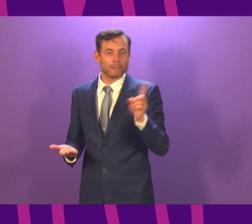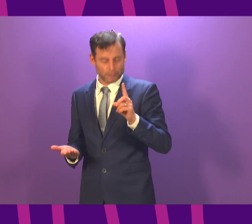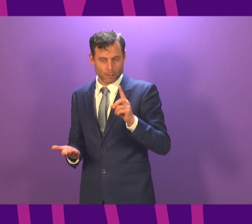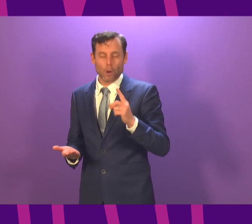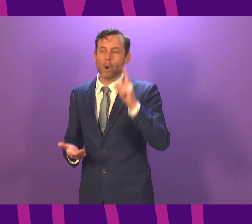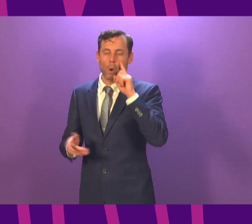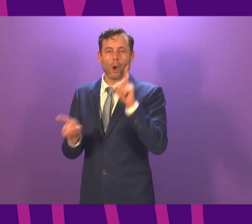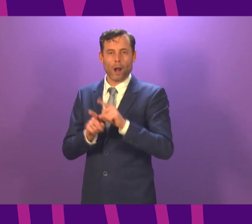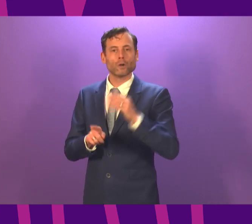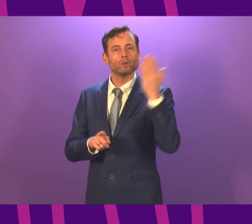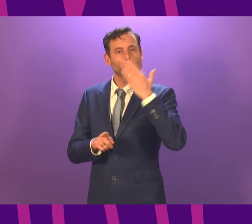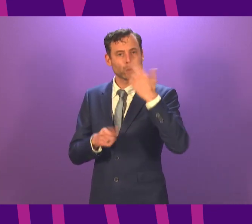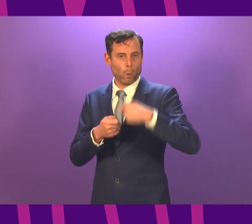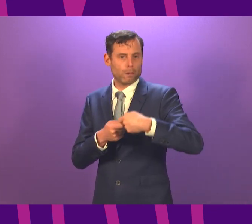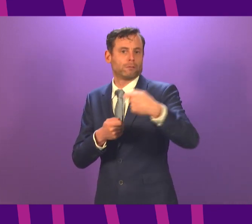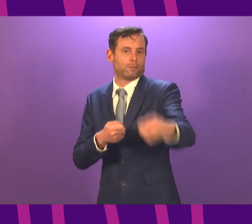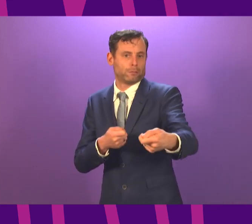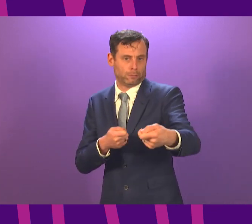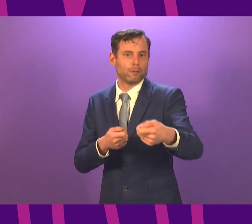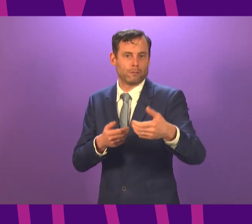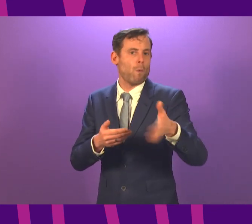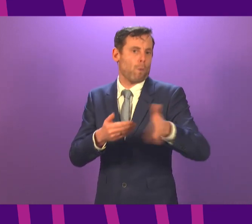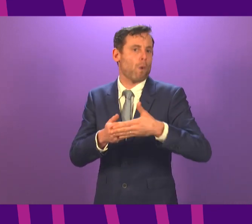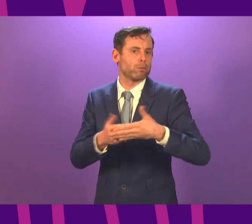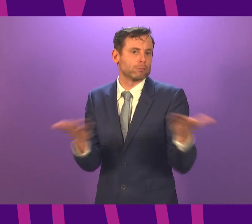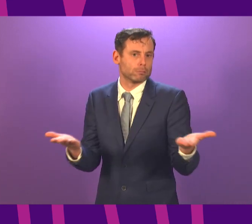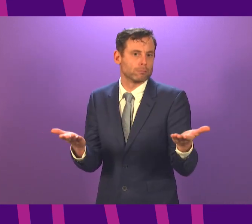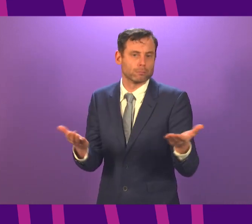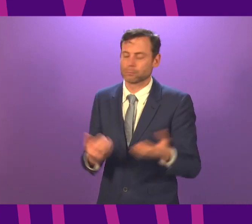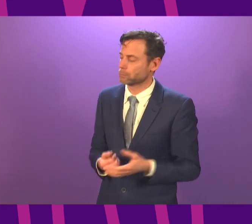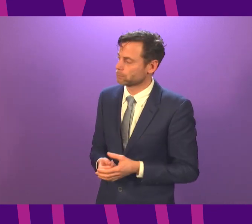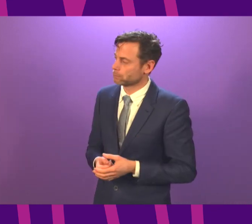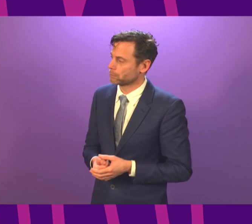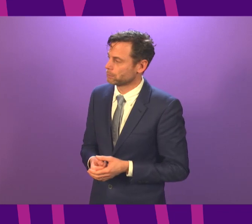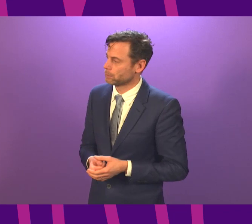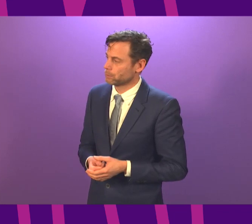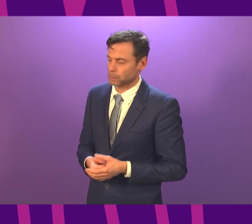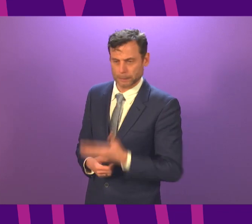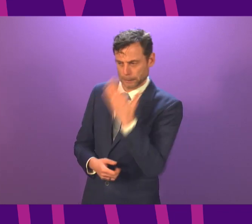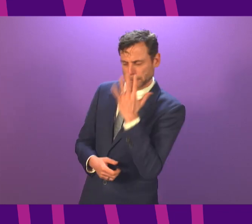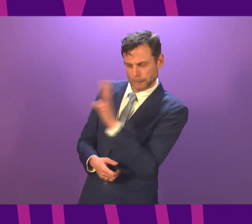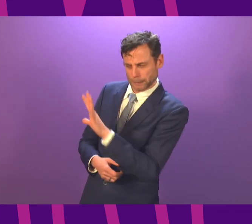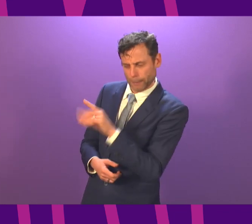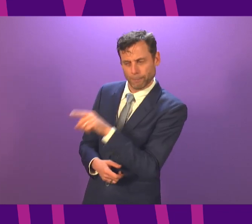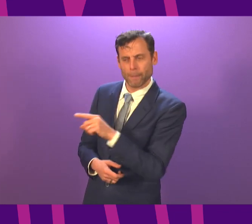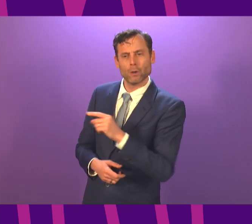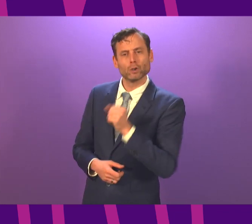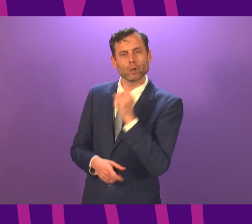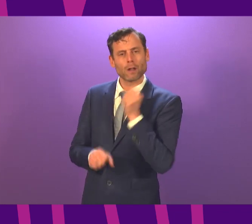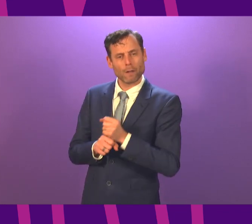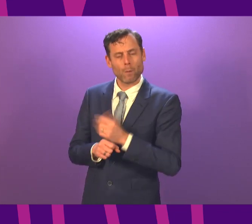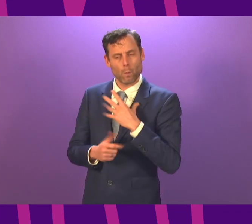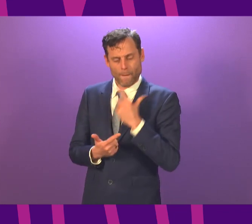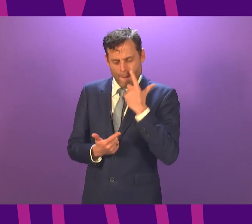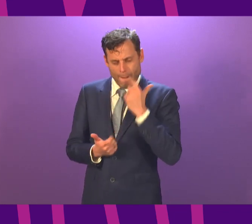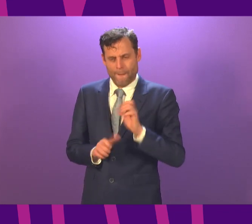schools is going to be reviewed, then the Scottish Government is committing to taking a precautionary approach. I hope that the